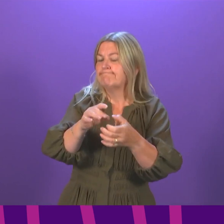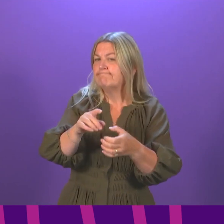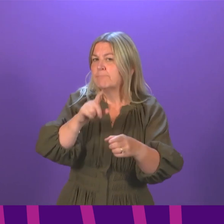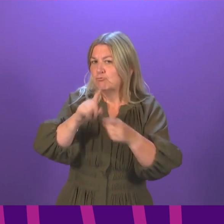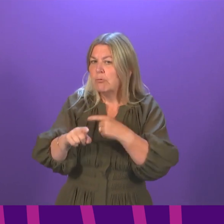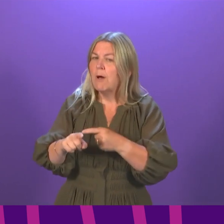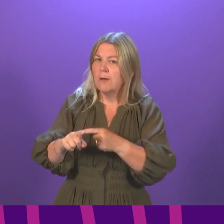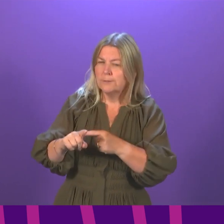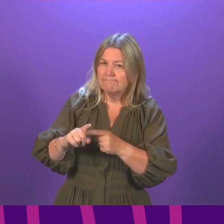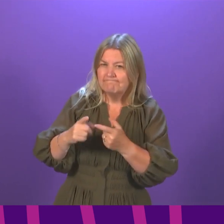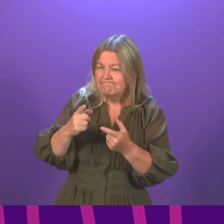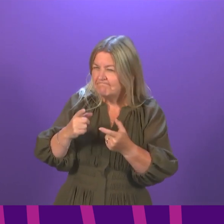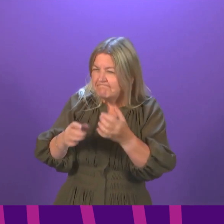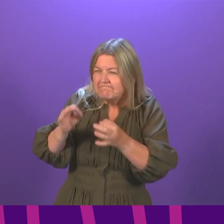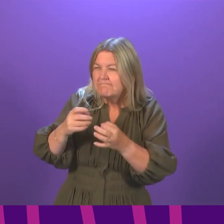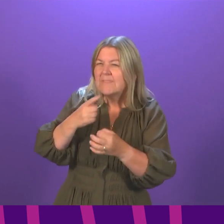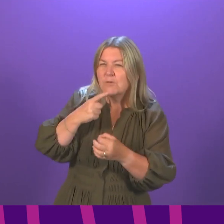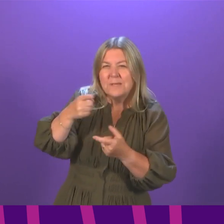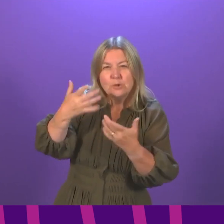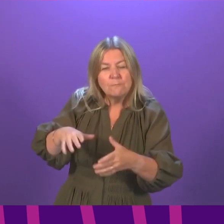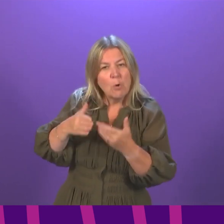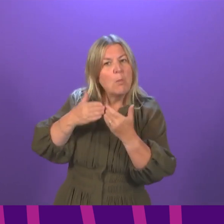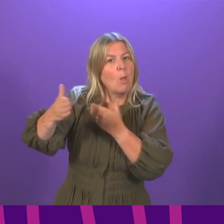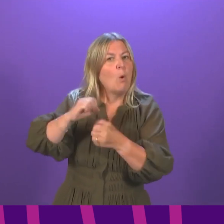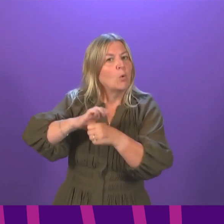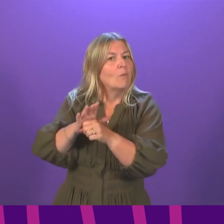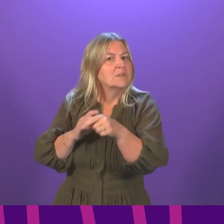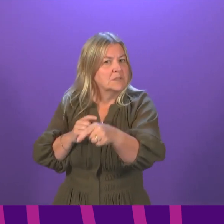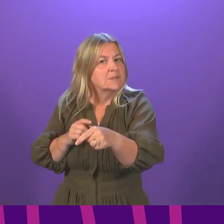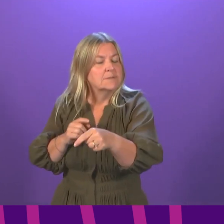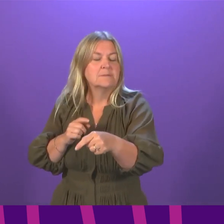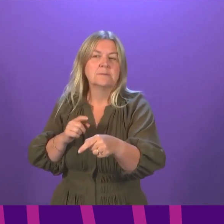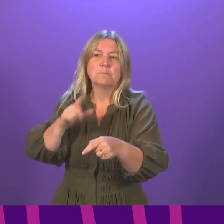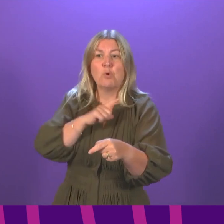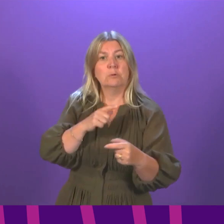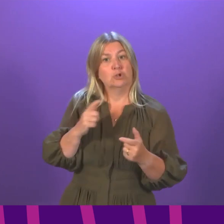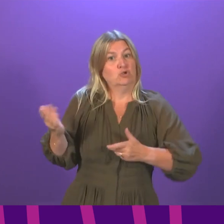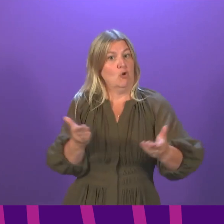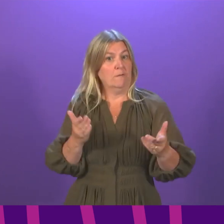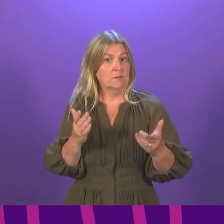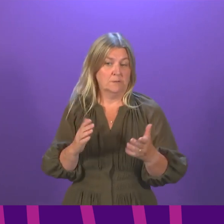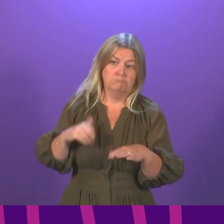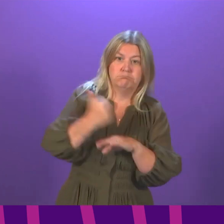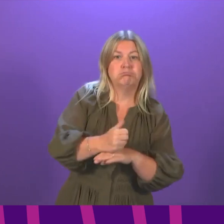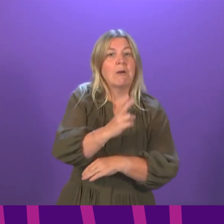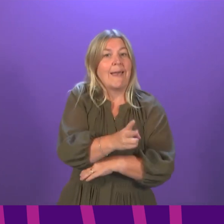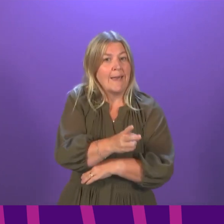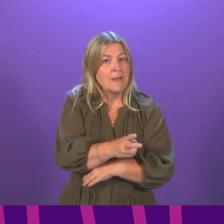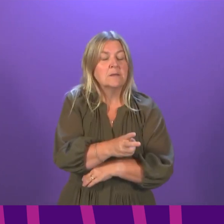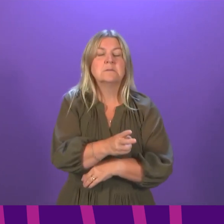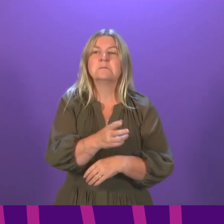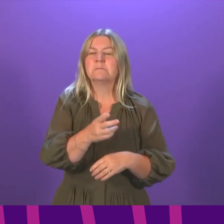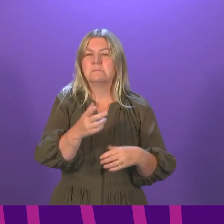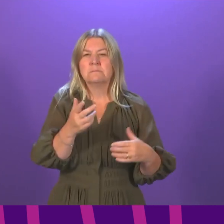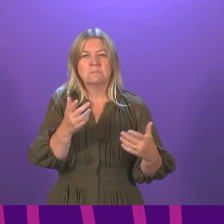long-term conditions generally, but including long COVID-19 as we have immobilised services in the health service generally, as we consider